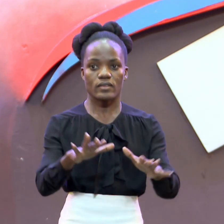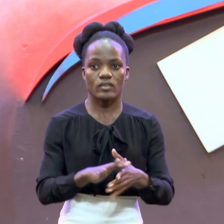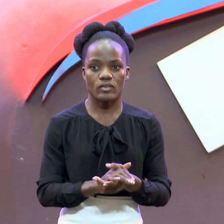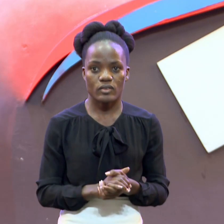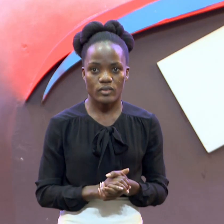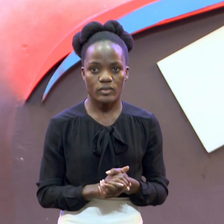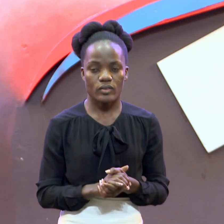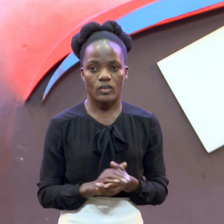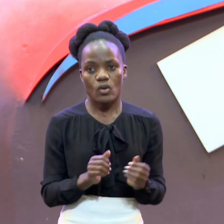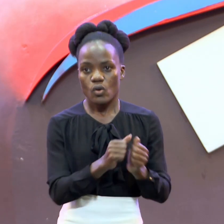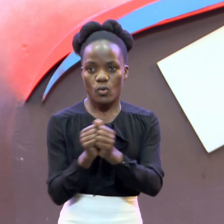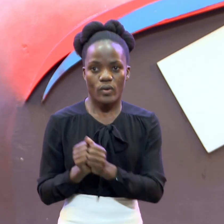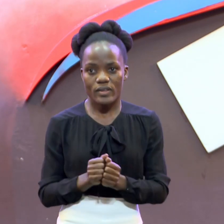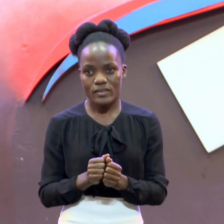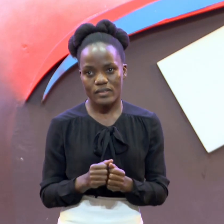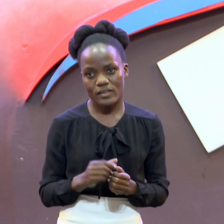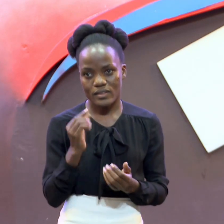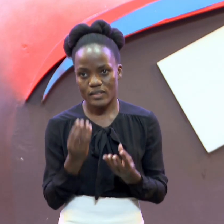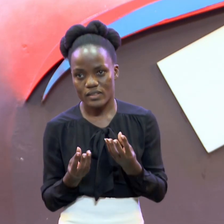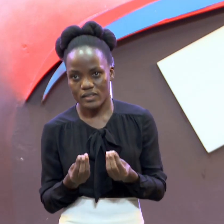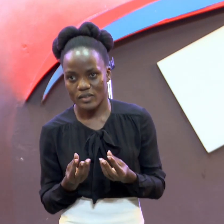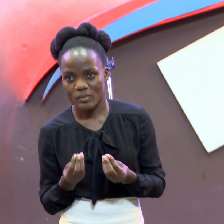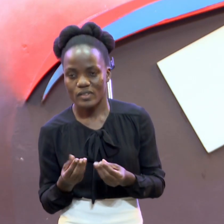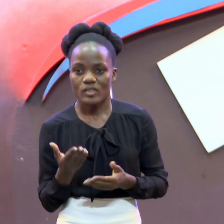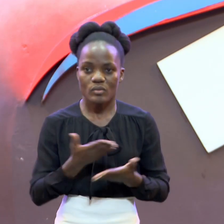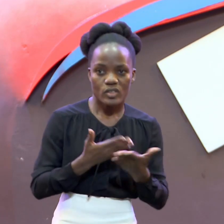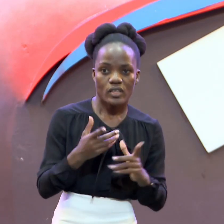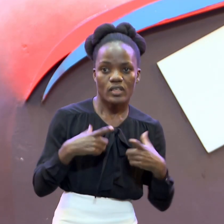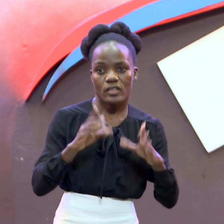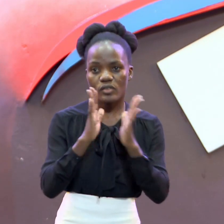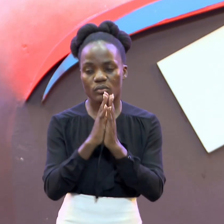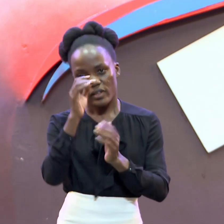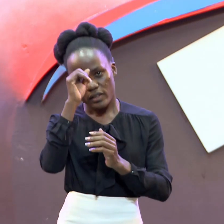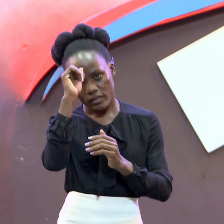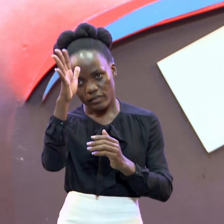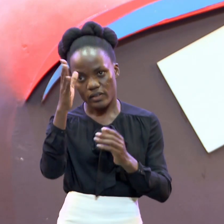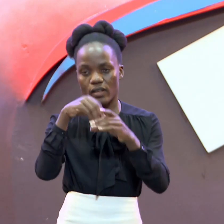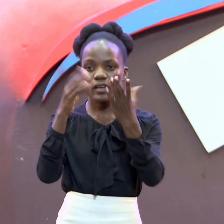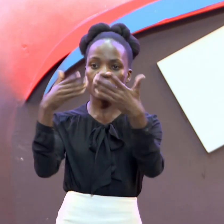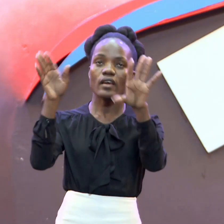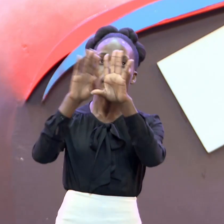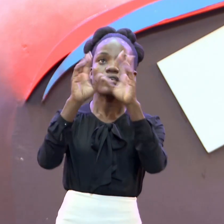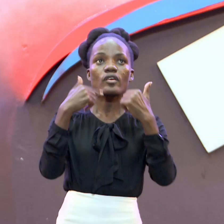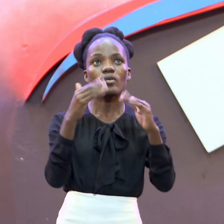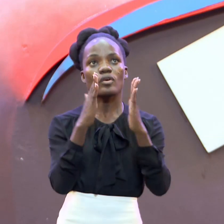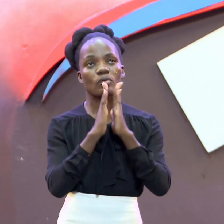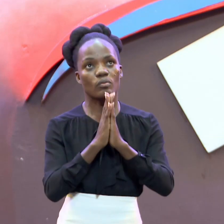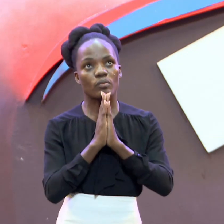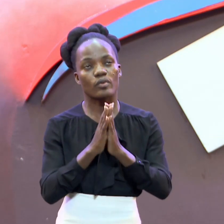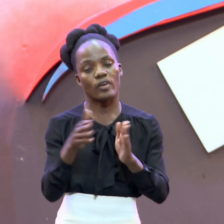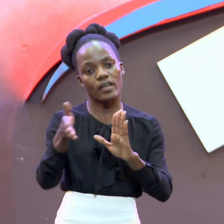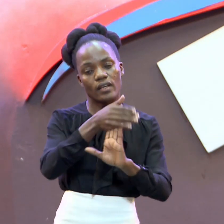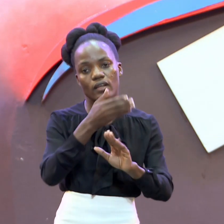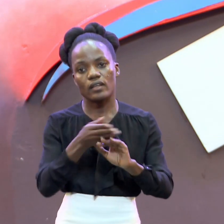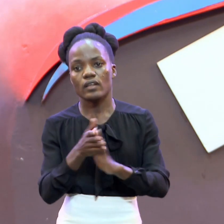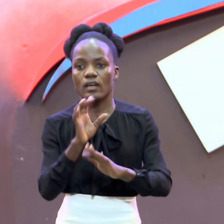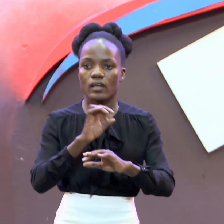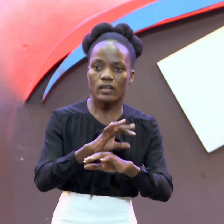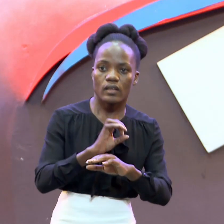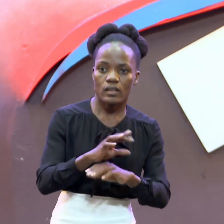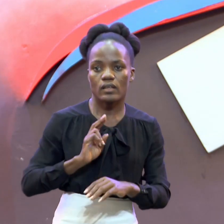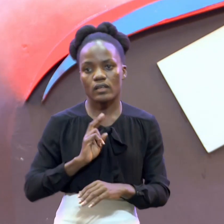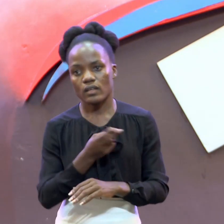So With That Simple Sharing Let's Pray Heavenly Father We Pray That You Lead Us You Guide Us You Enable Us